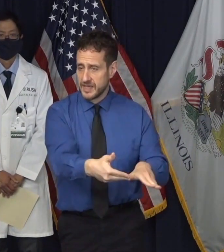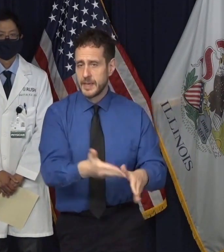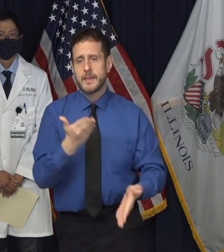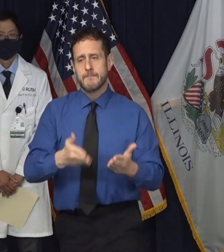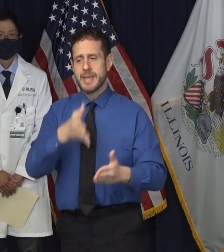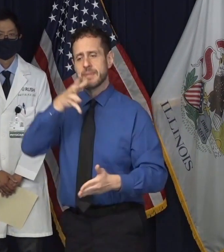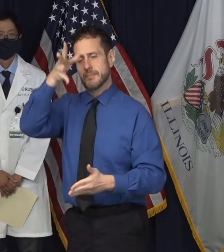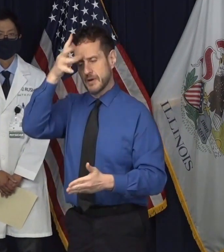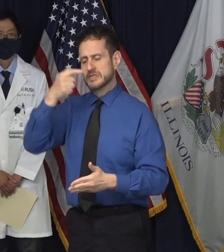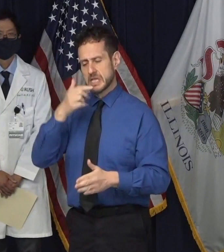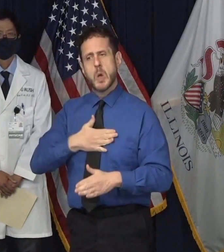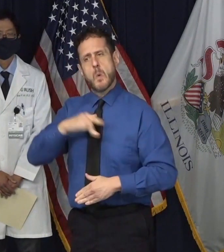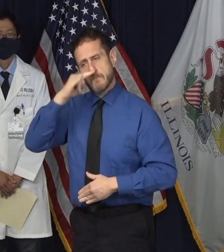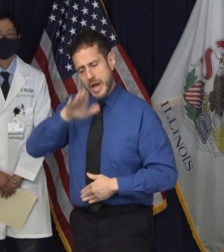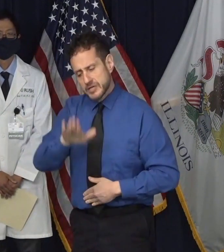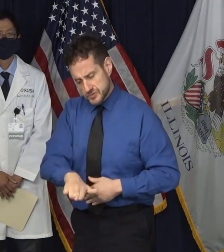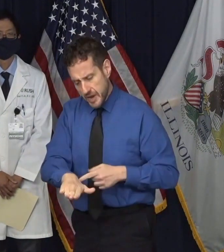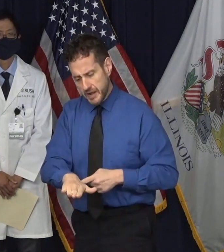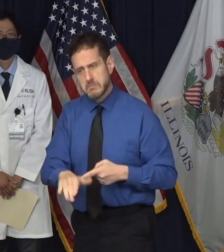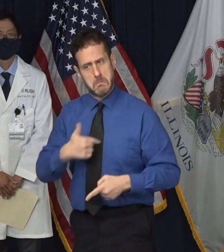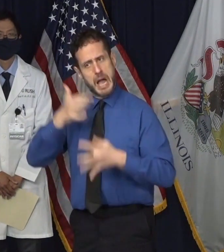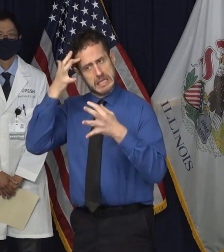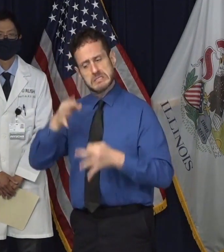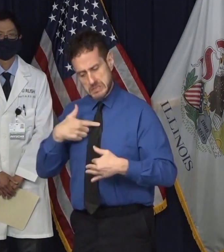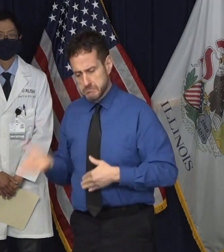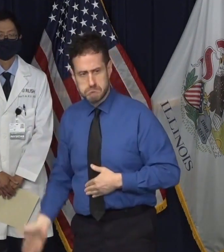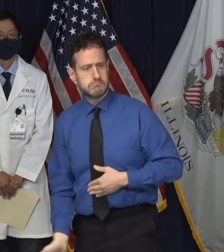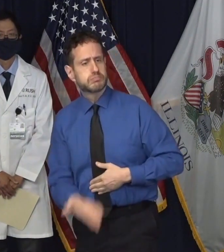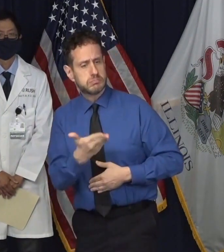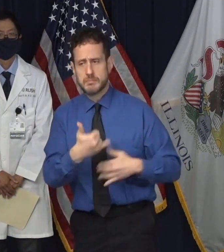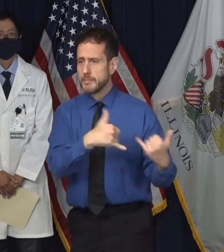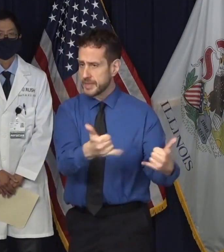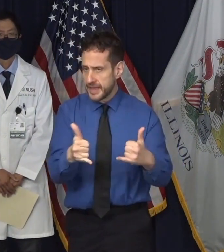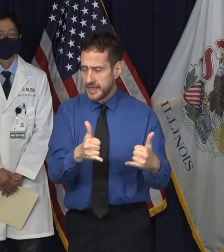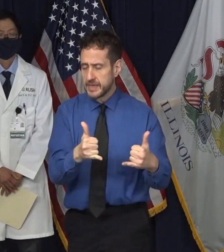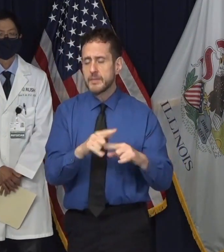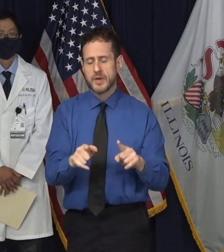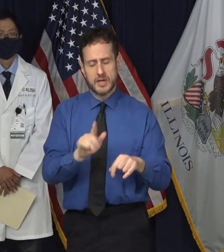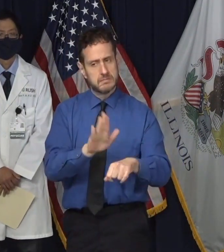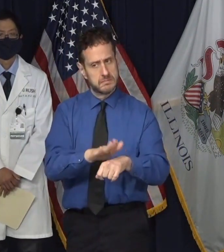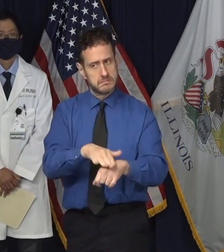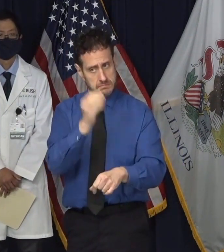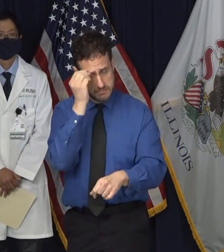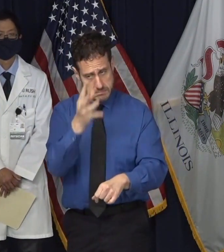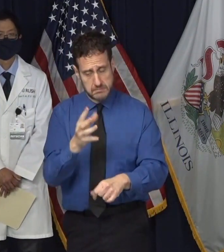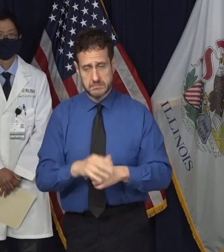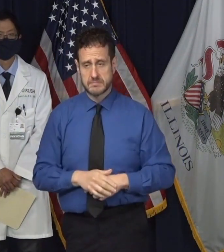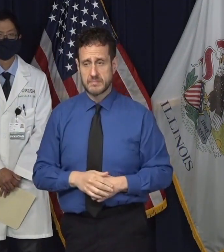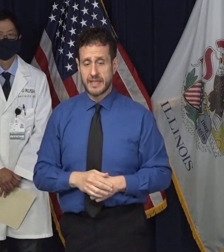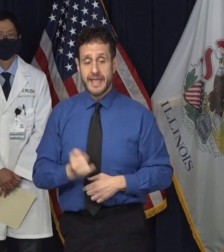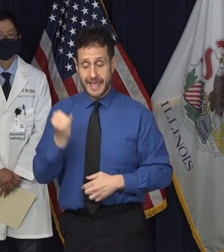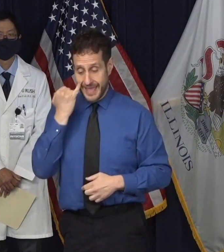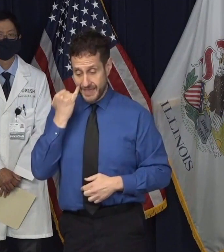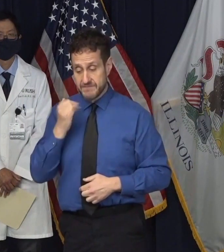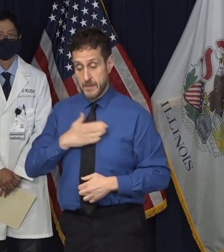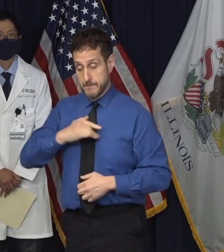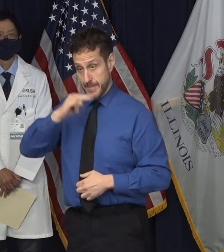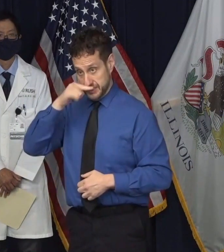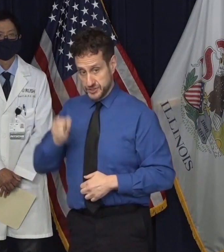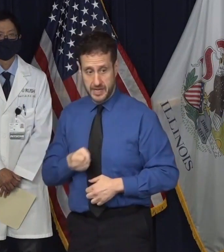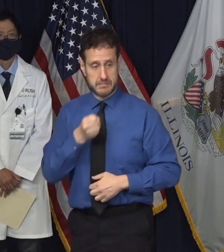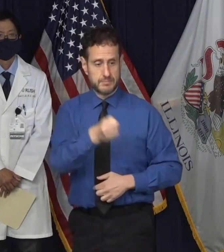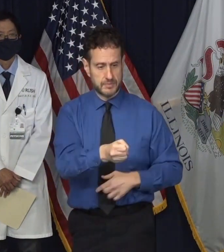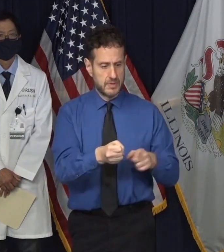to send their children out onto the playing field, I can tell you that someone else who becomes ill because of that